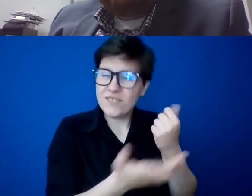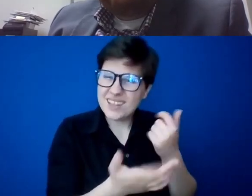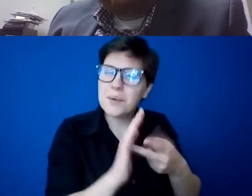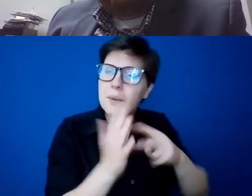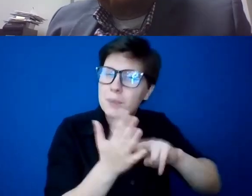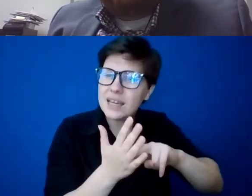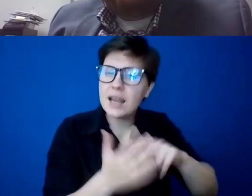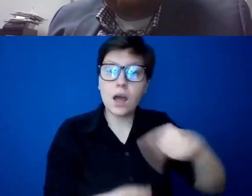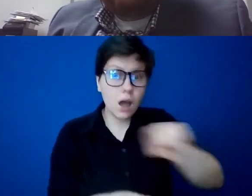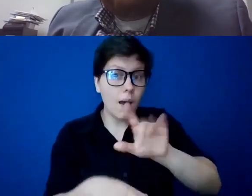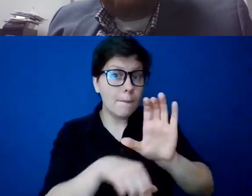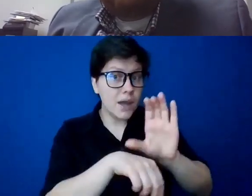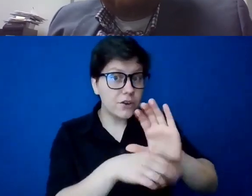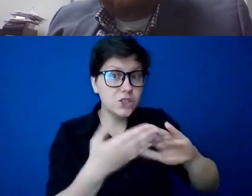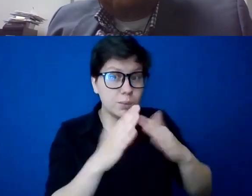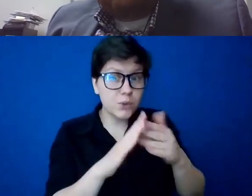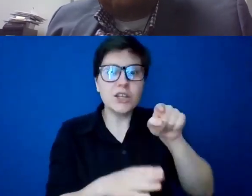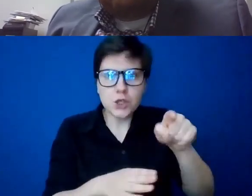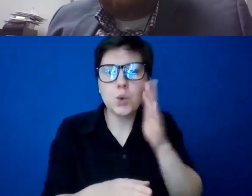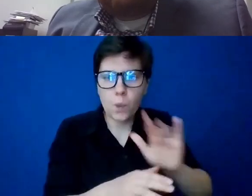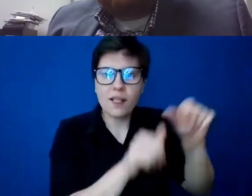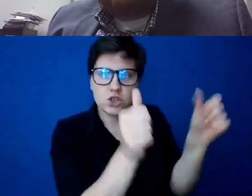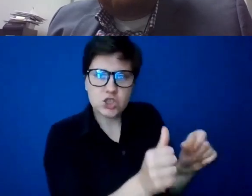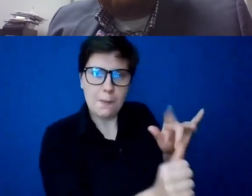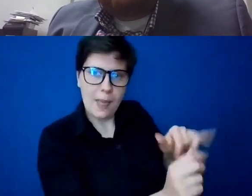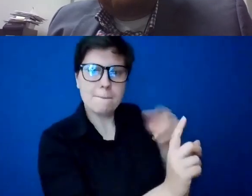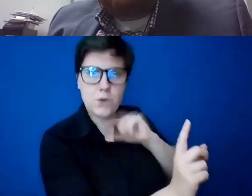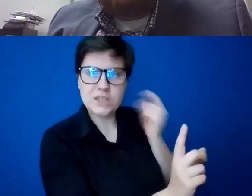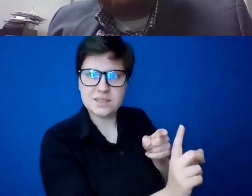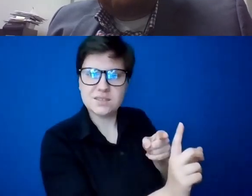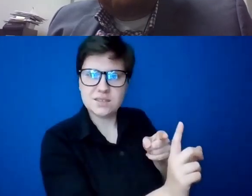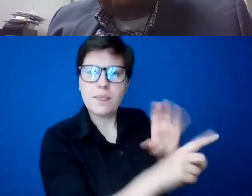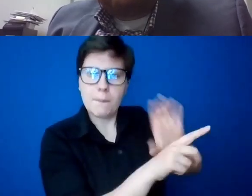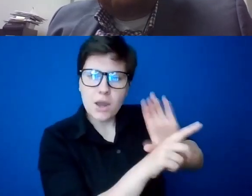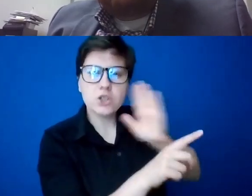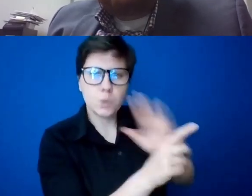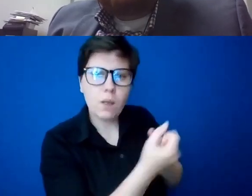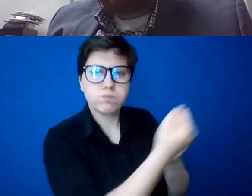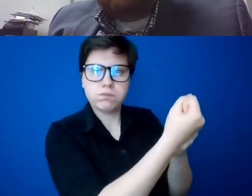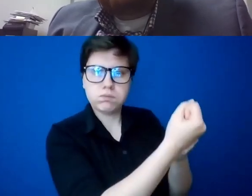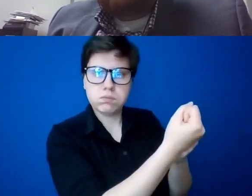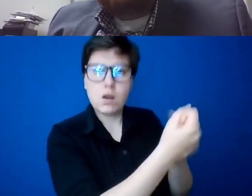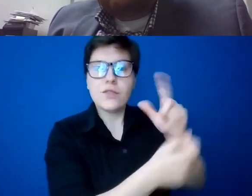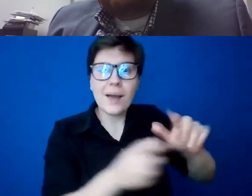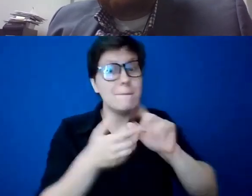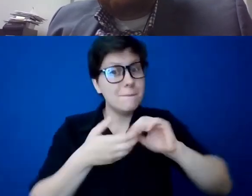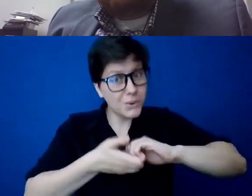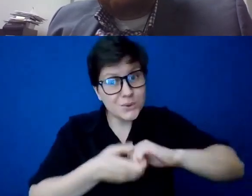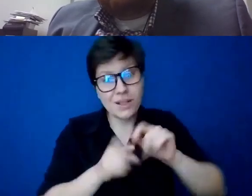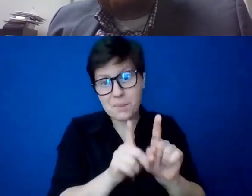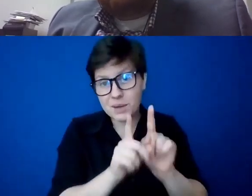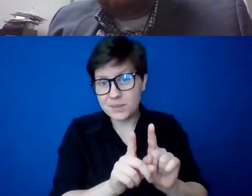parish community shape the life of the priest. And so that's where the mutual accompaniment comes. And, um,